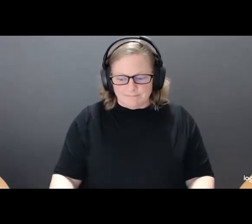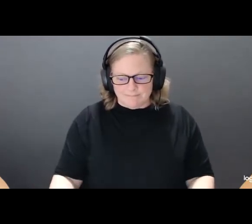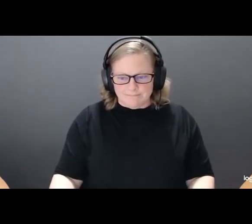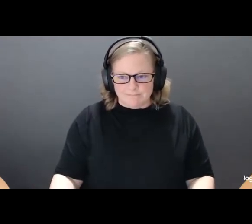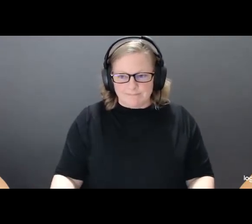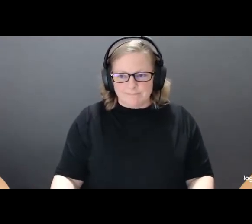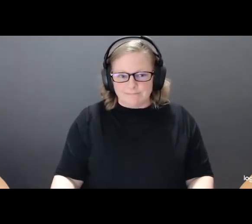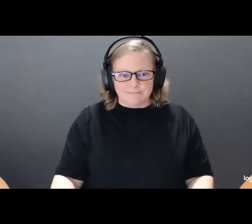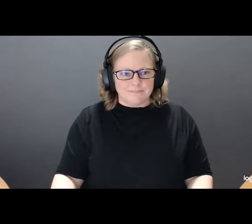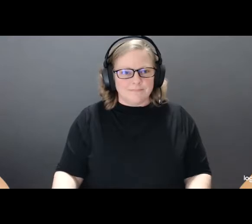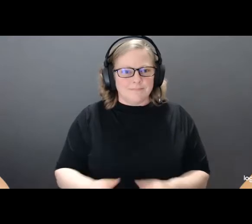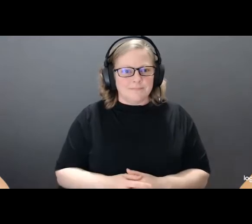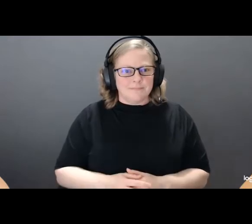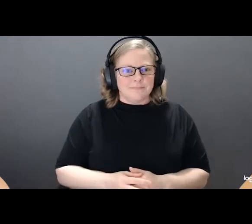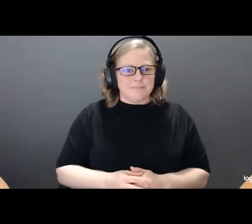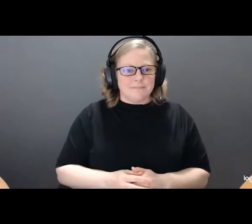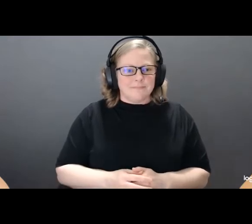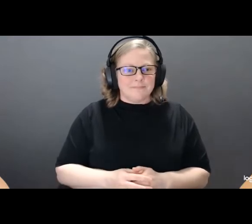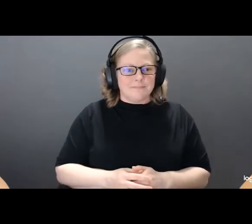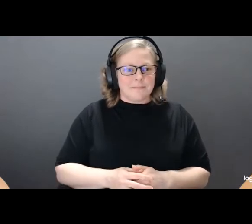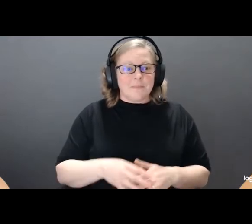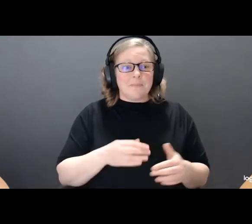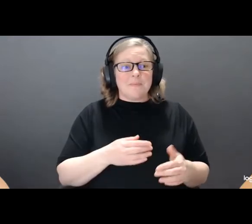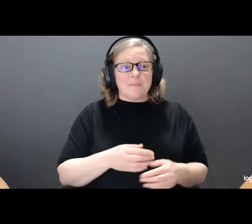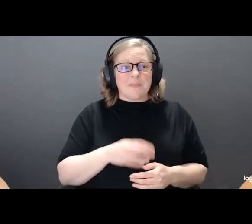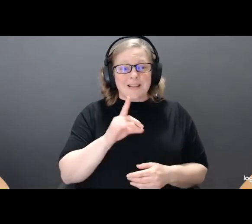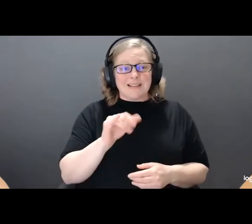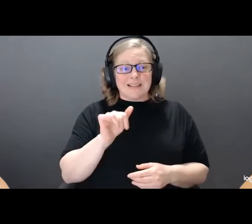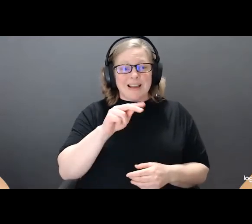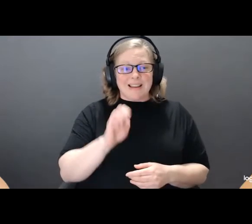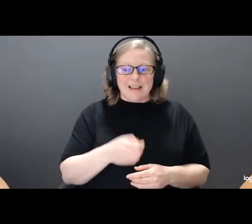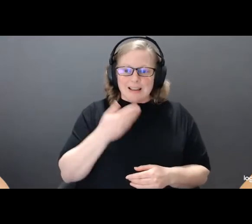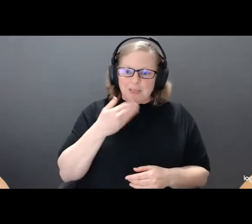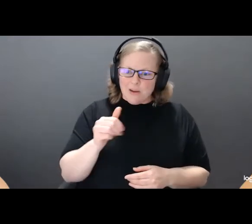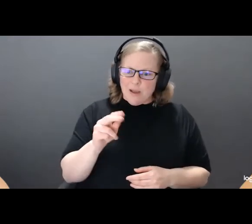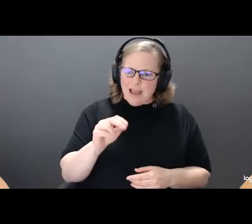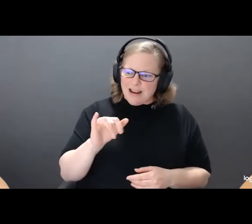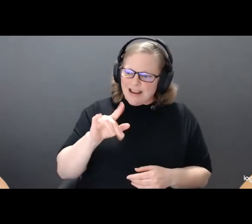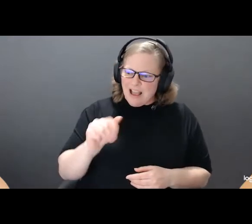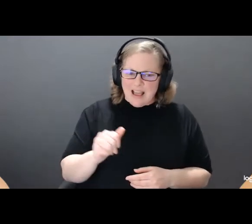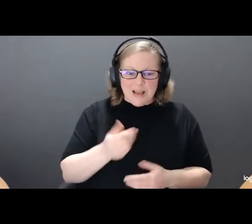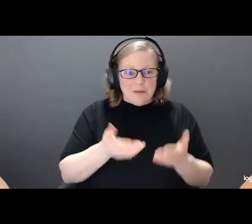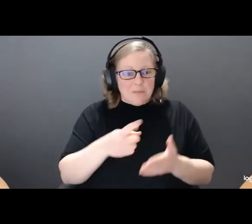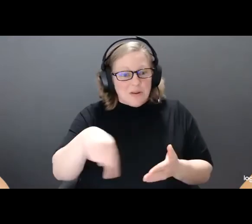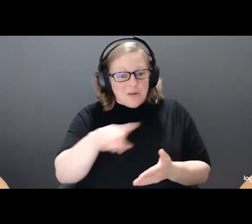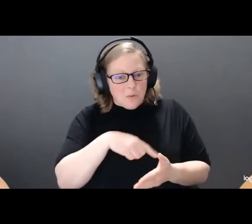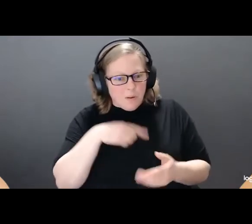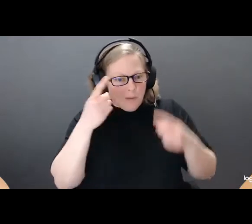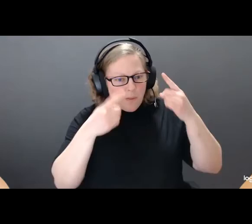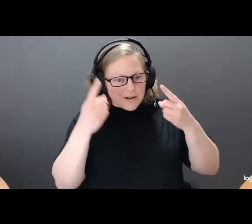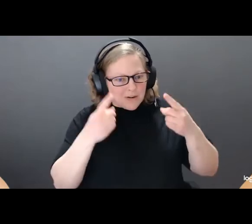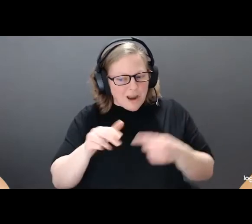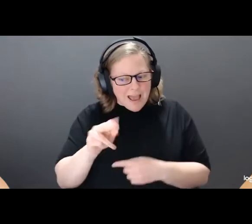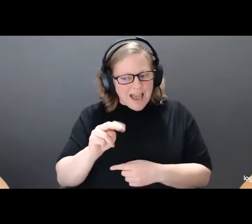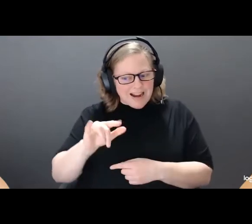Thank you, Annika. Folks may be wondering, is Annika related to me? Yes, she is my niece.